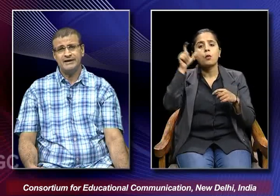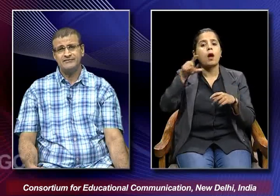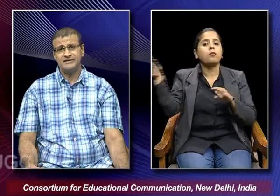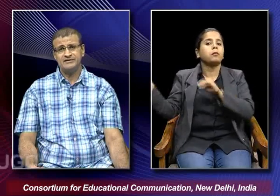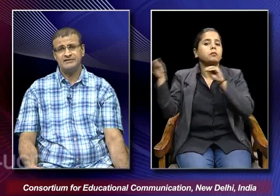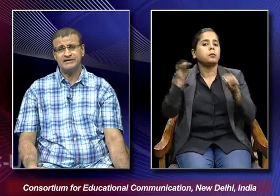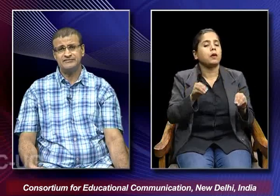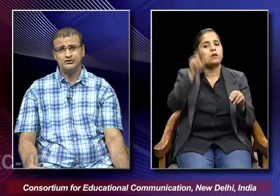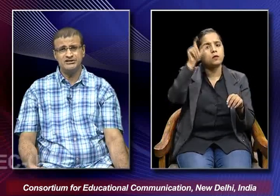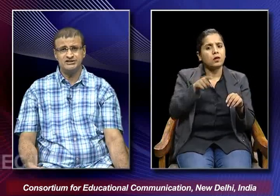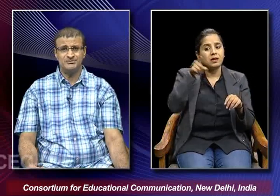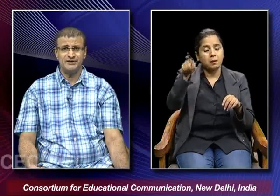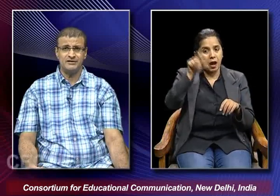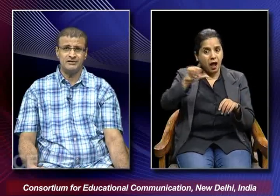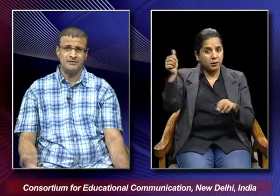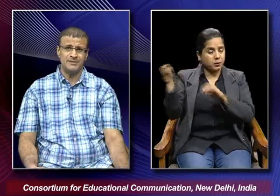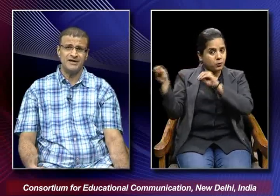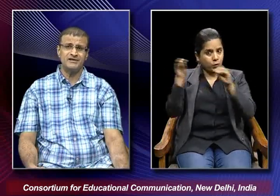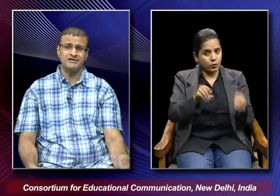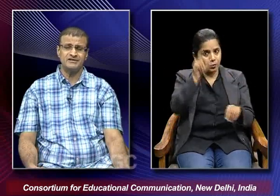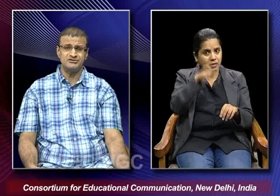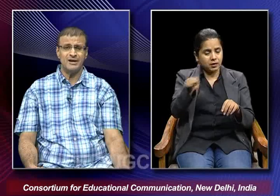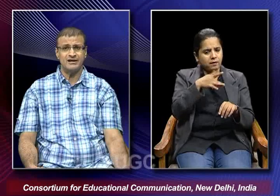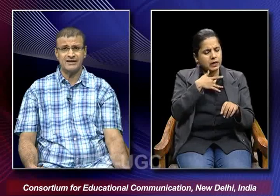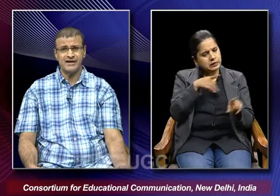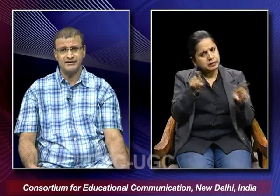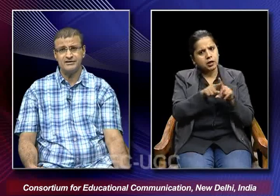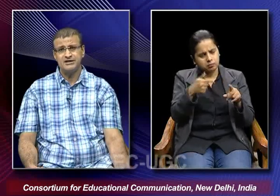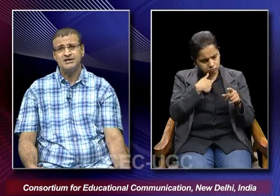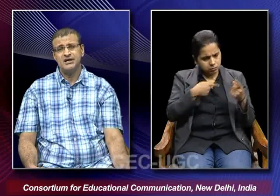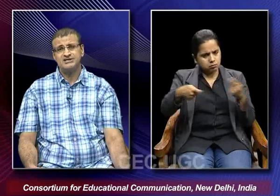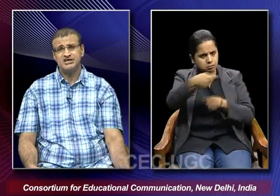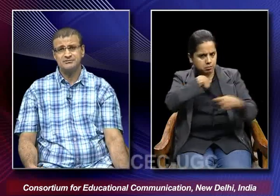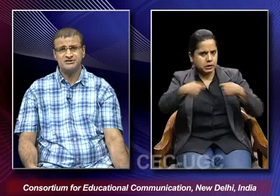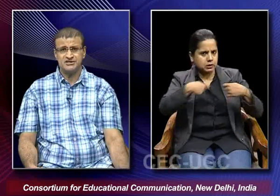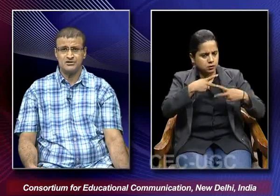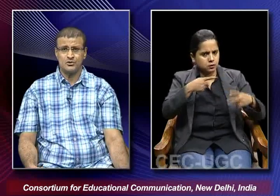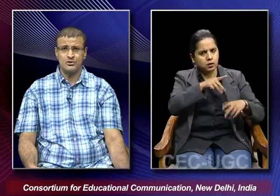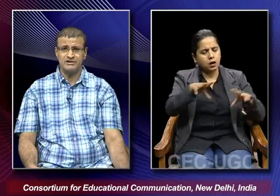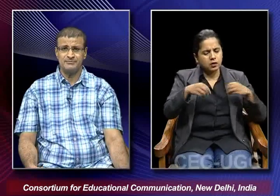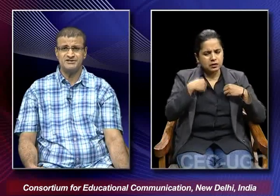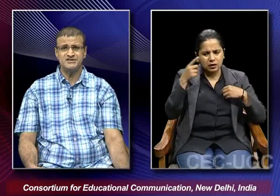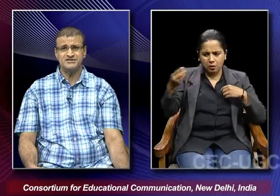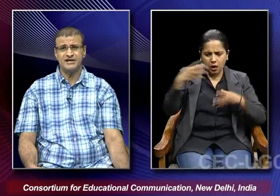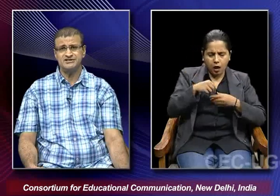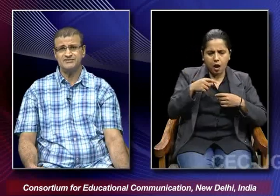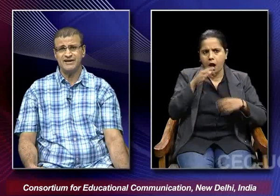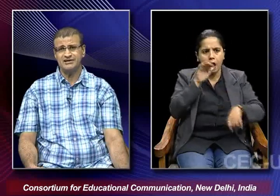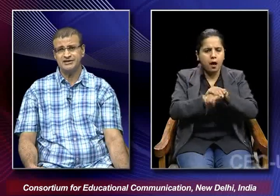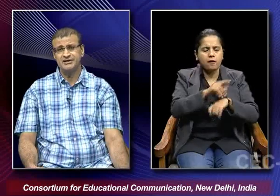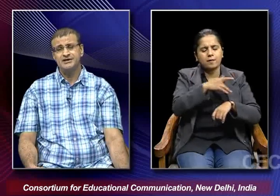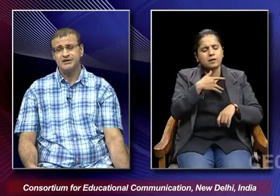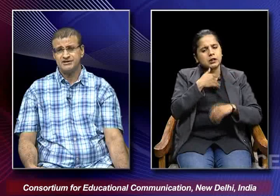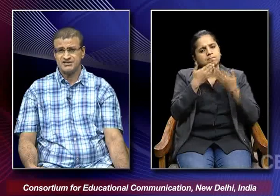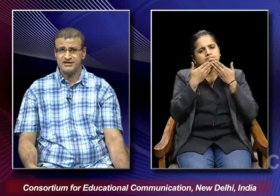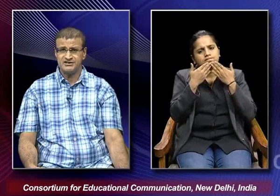and when that refugee is being implicated in the smuggling racket she admits her role in the business and she finally